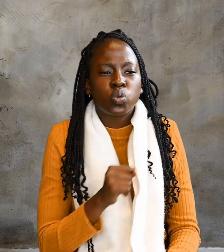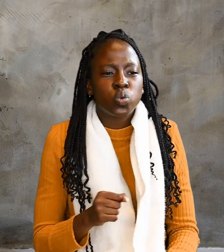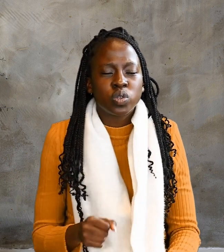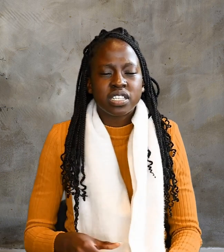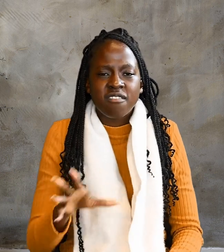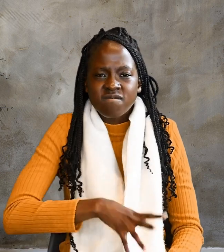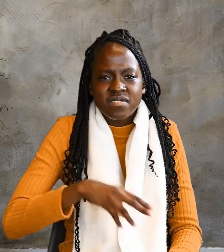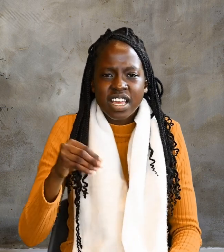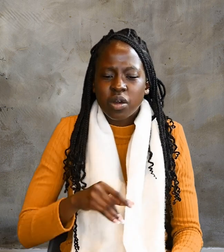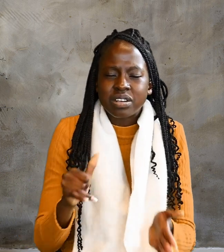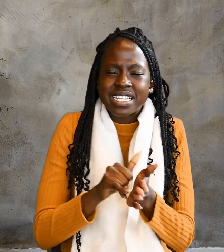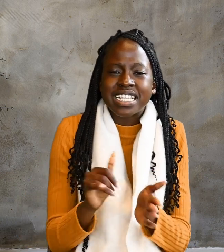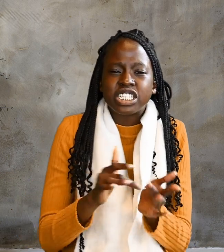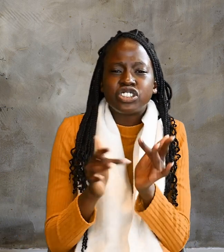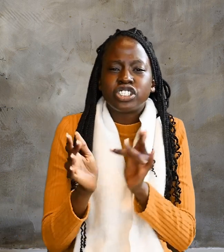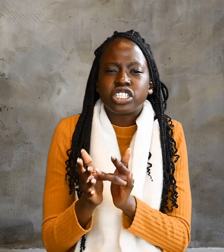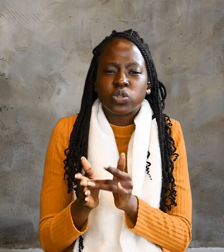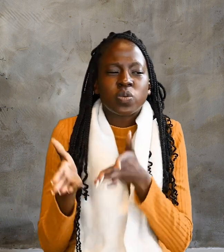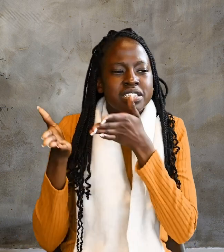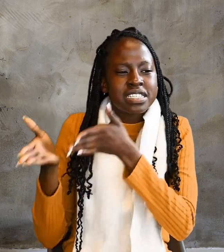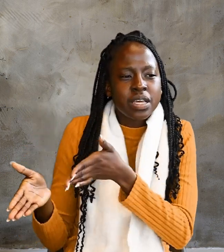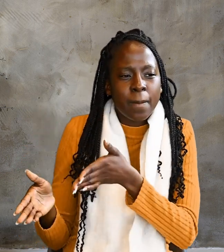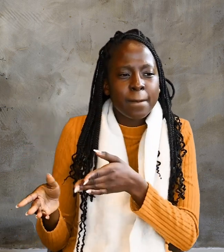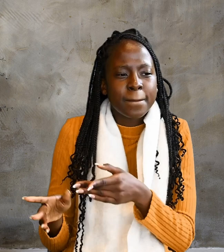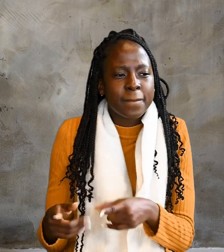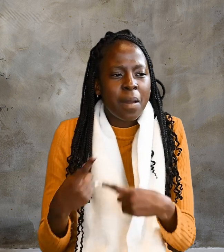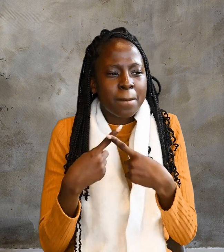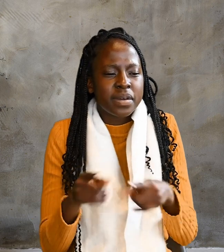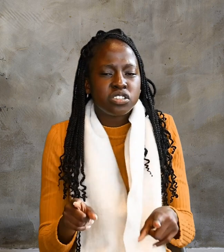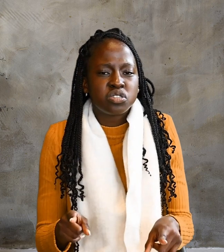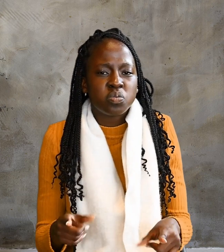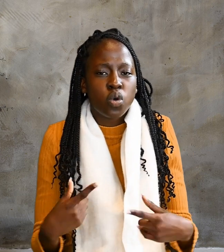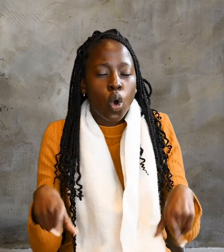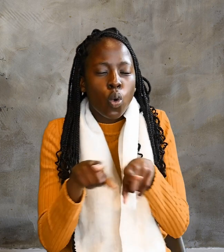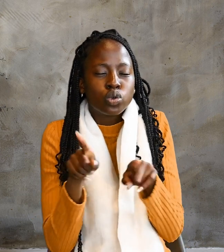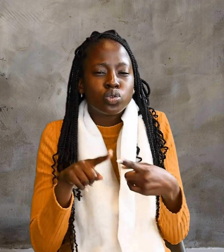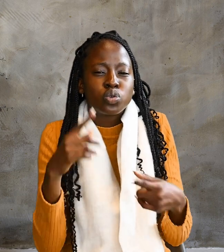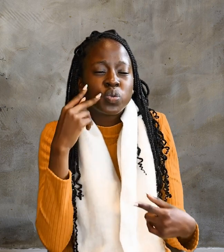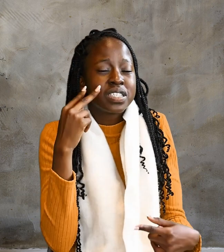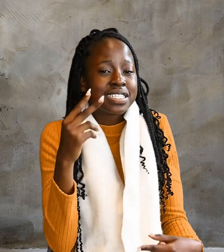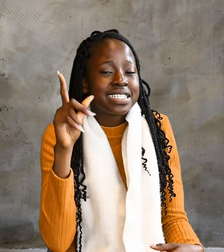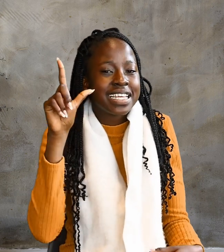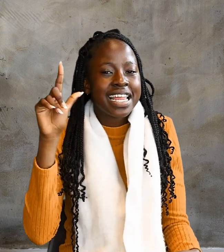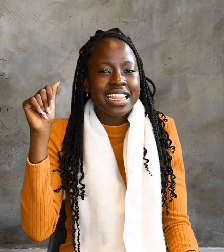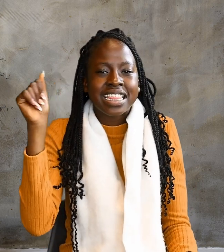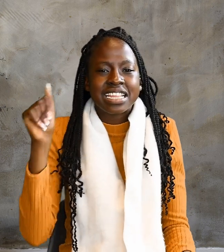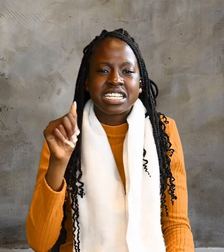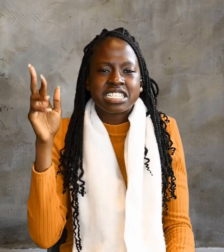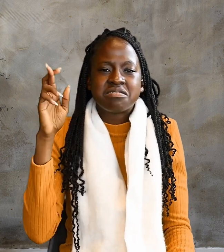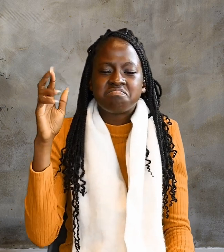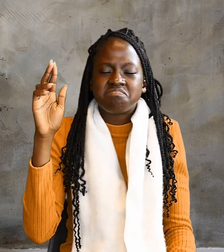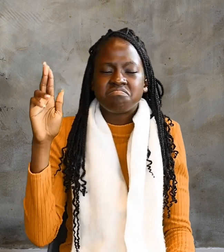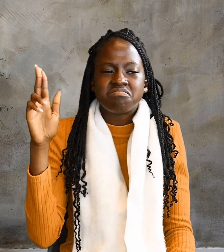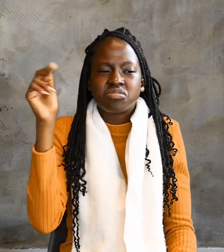because of him, but also to see Lazarus, whom he had raised from the dead.